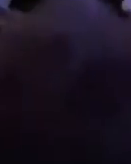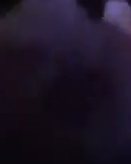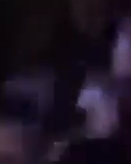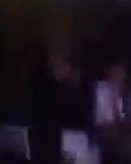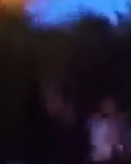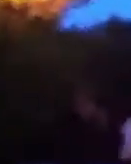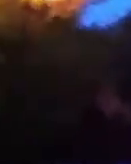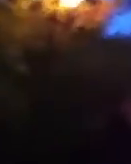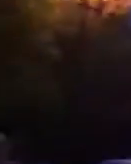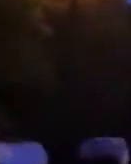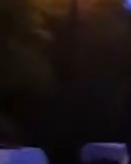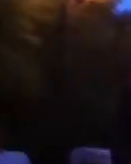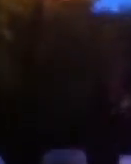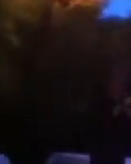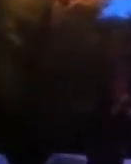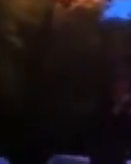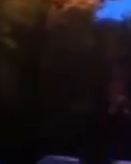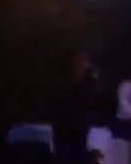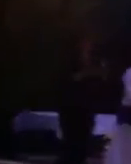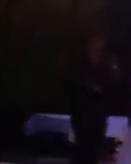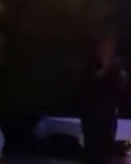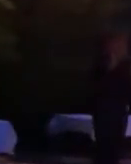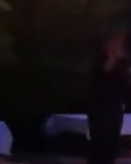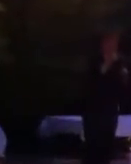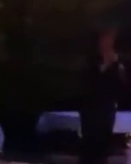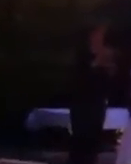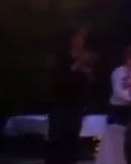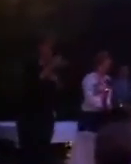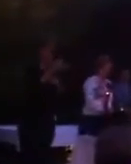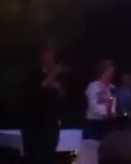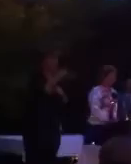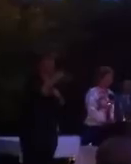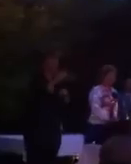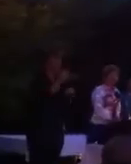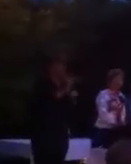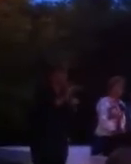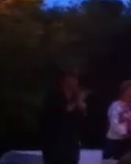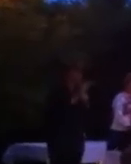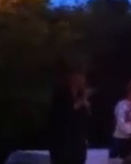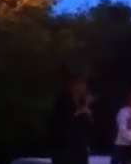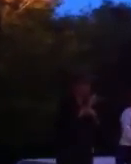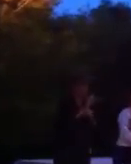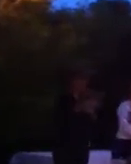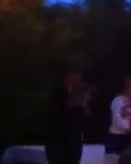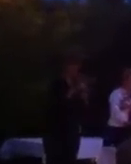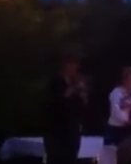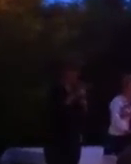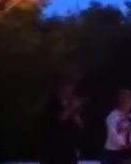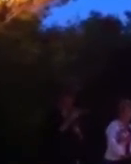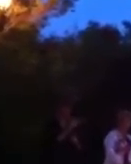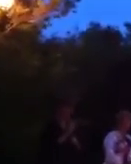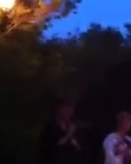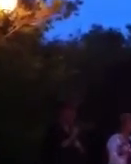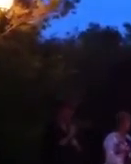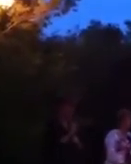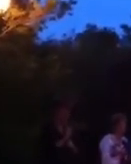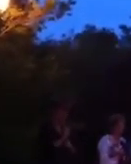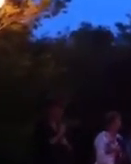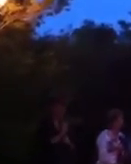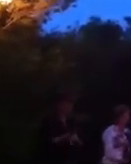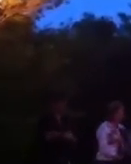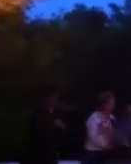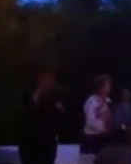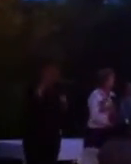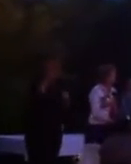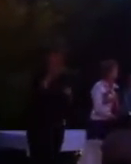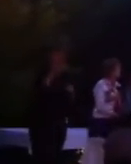Somebody, thank you. in a forced labor here in Laos has said